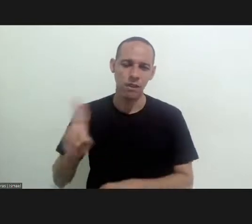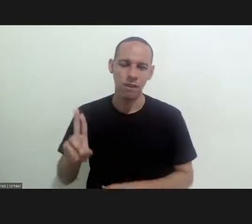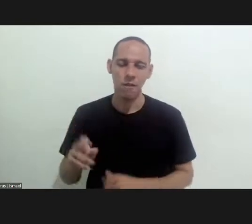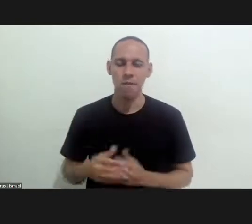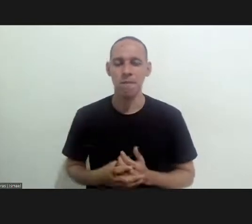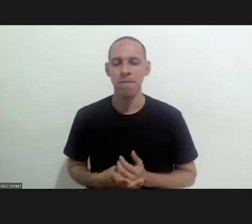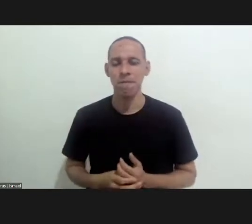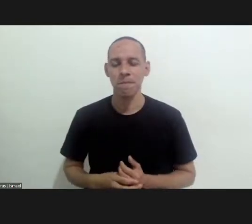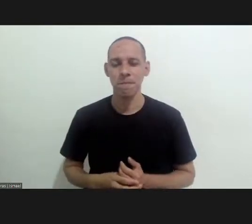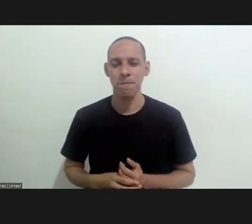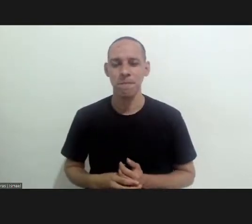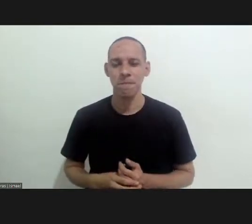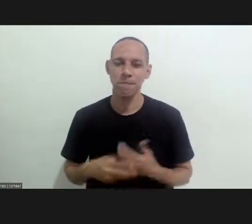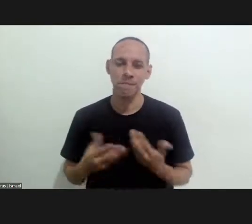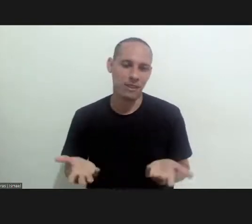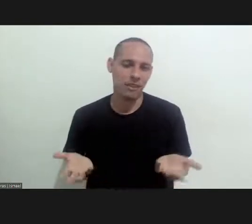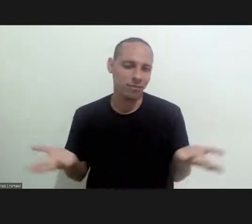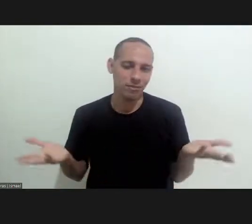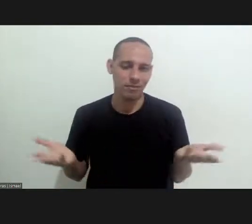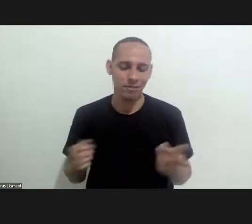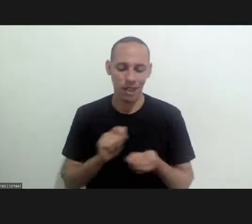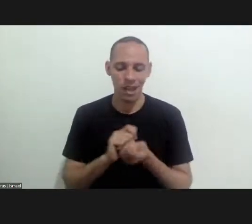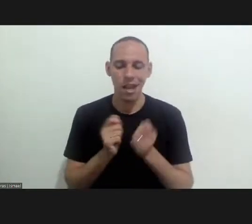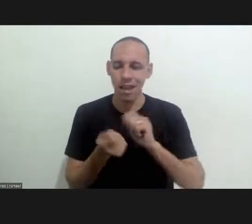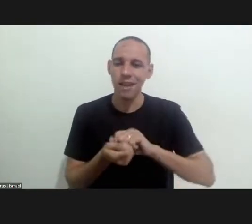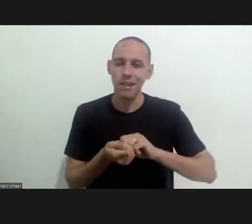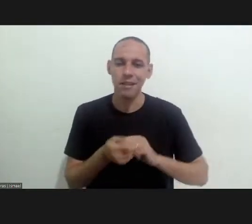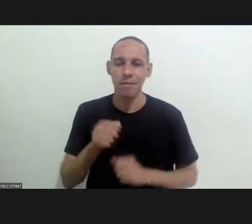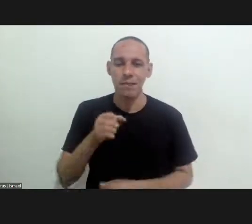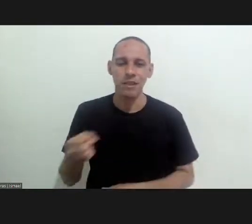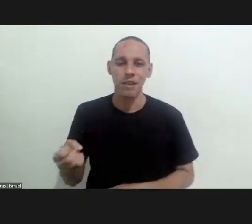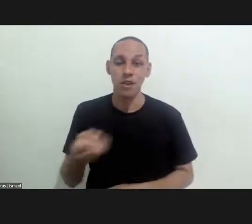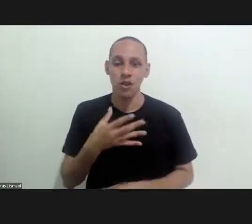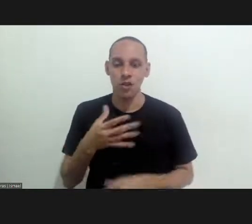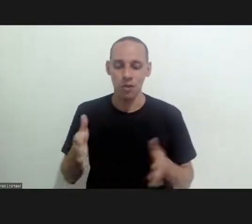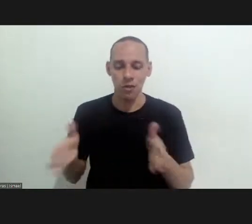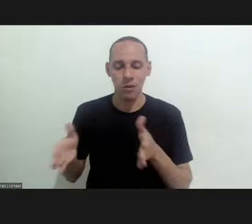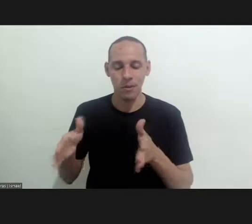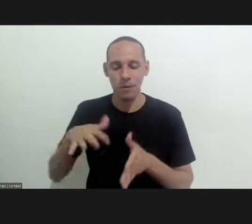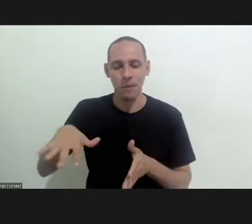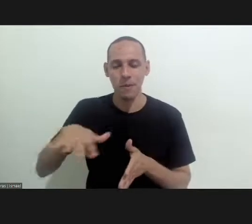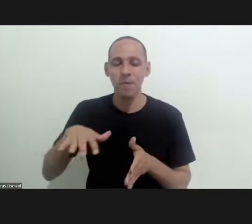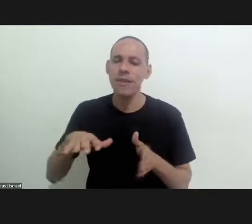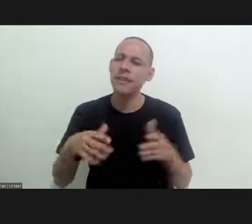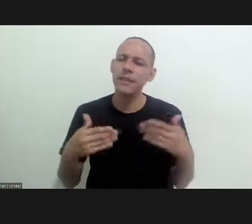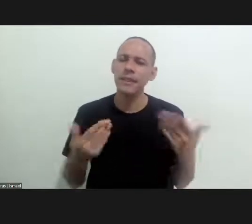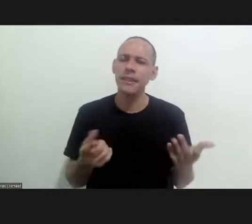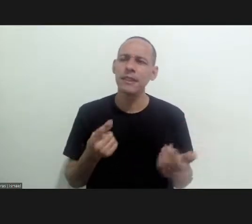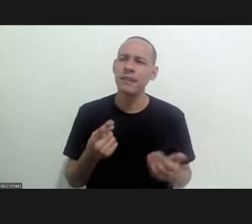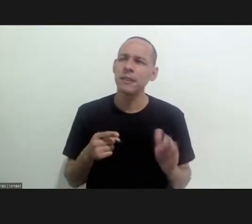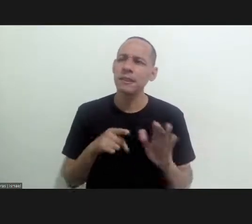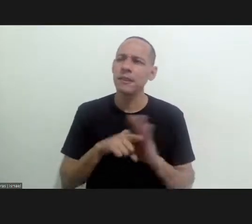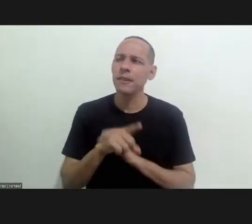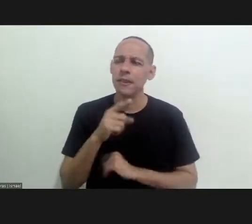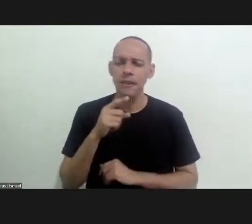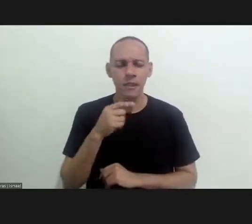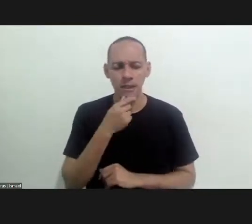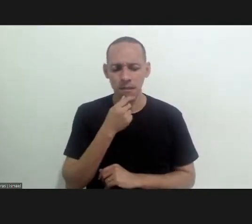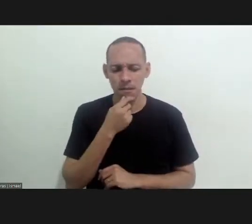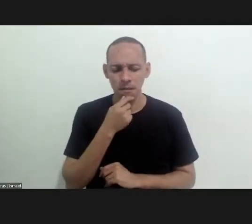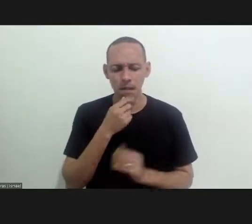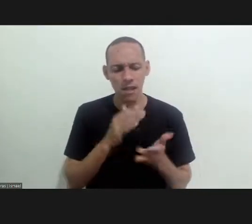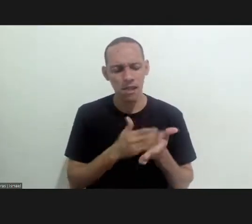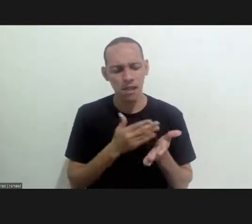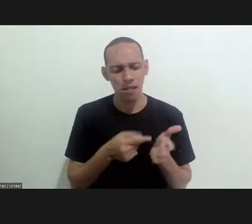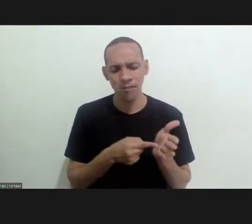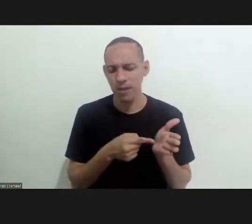the name has changed but just to adapt to this new scenario so then we could ask why is it